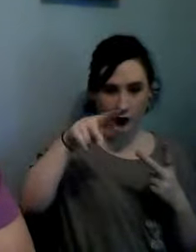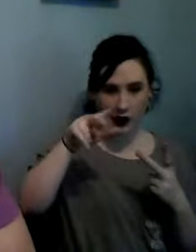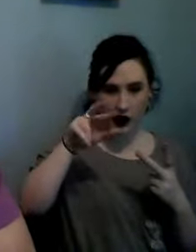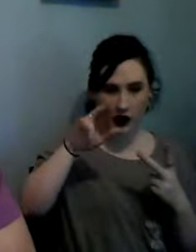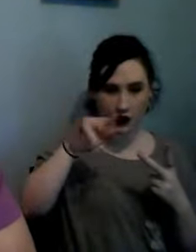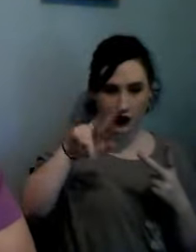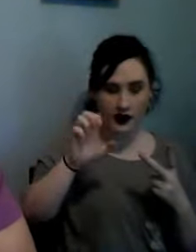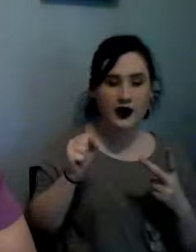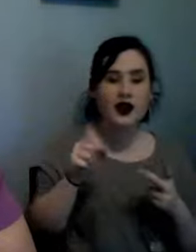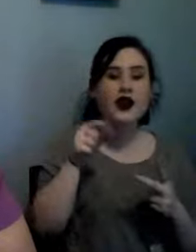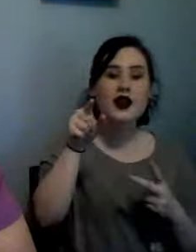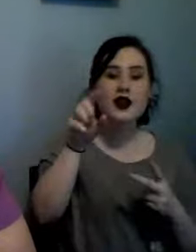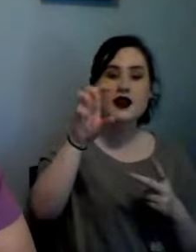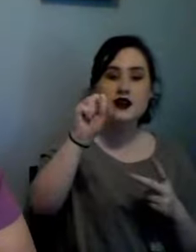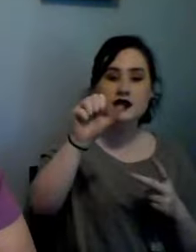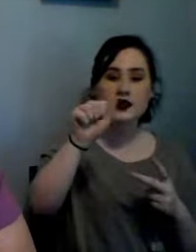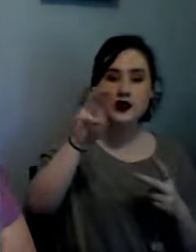is it right